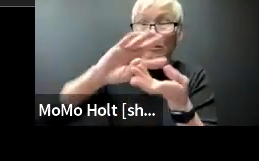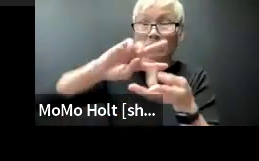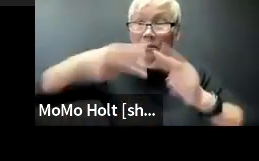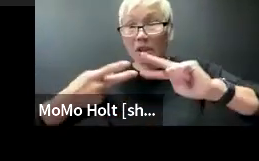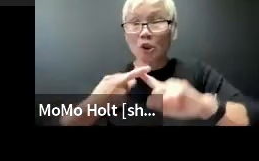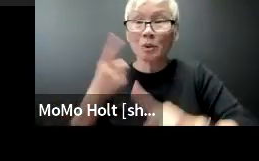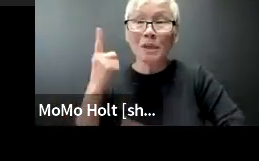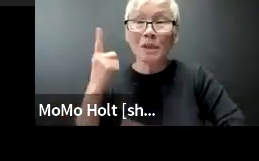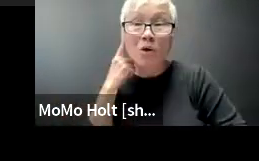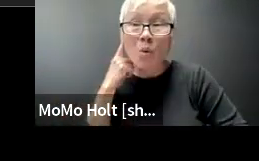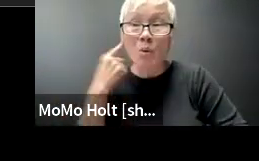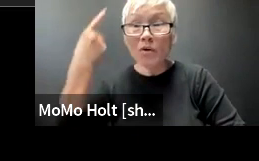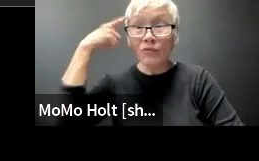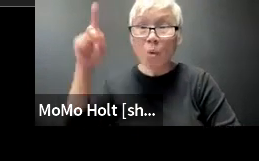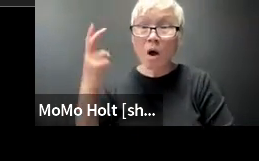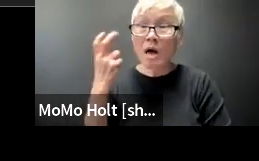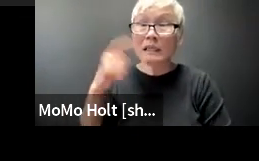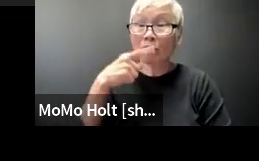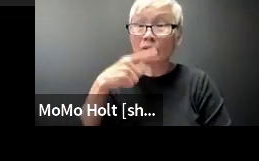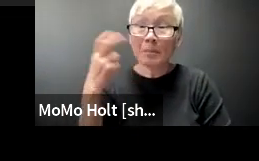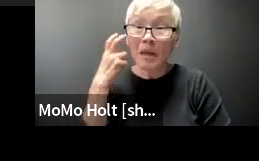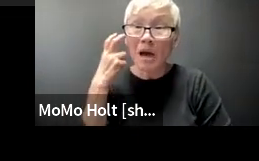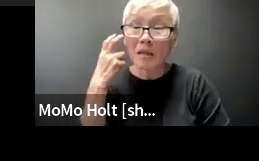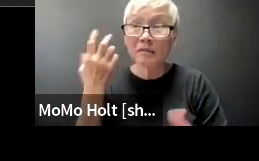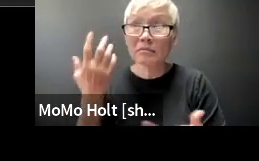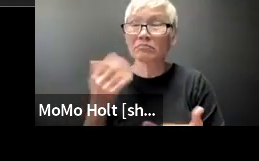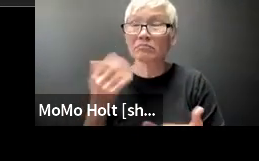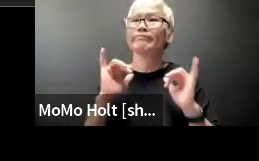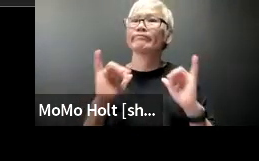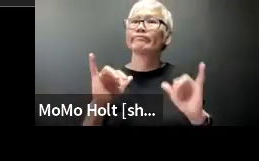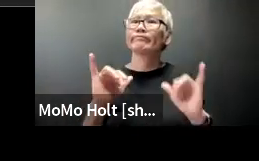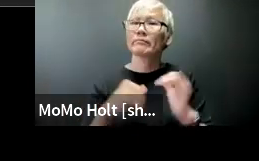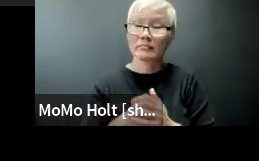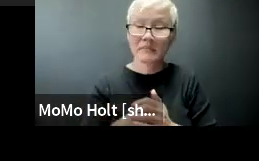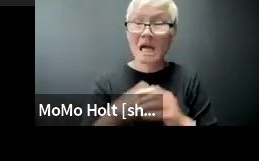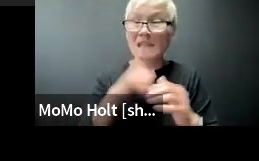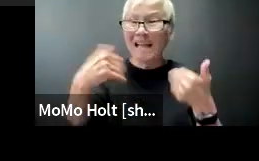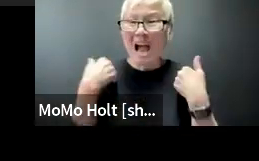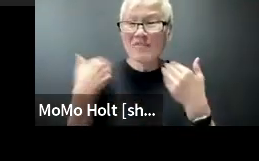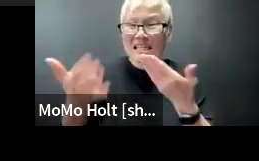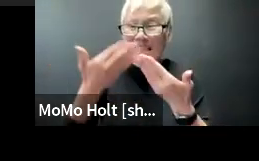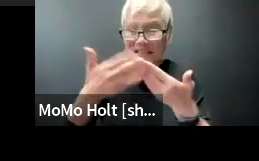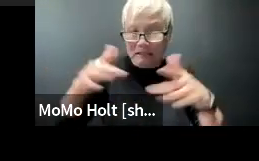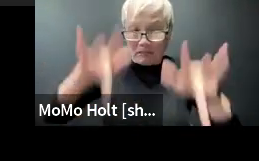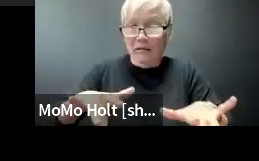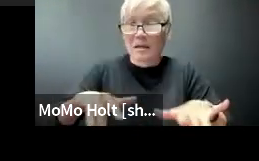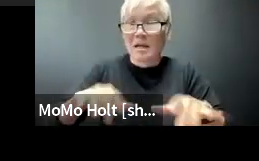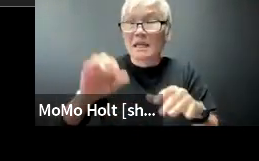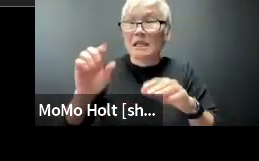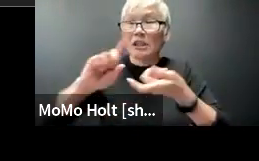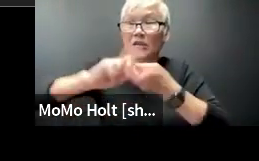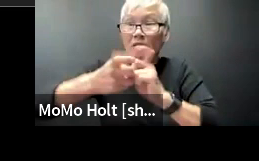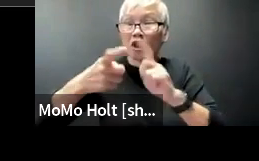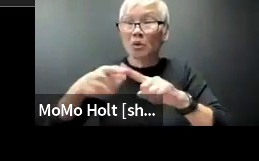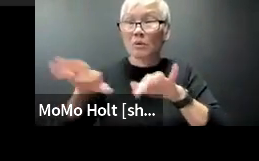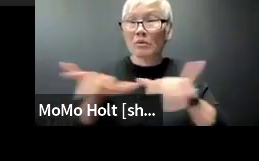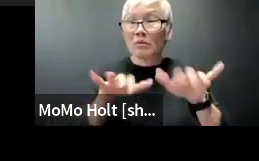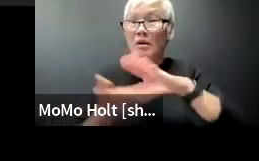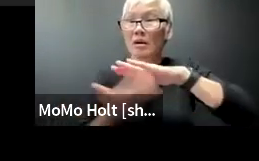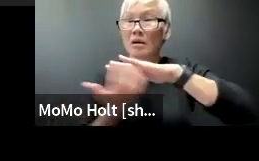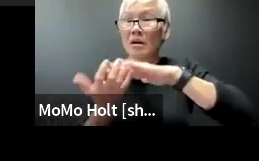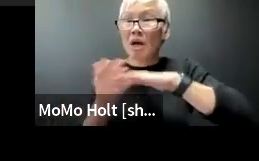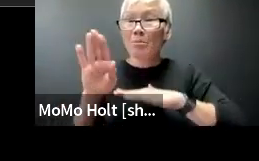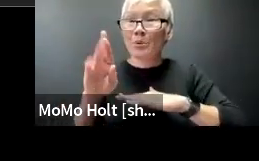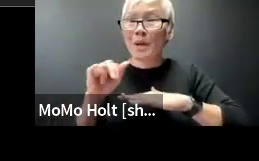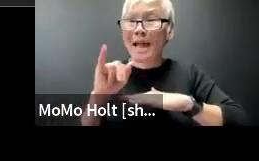doesn't allow the change to audio for people who might be sight impaired. It